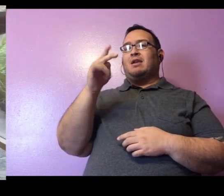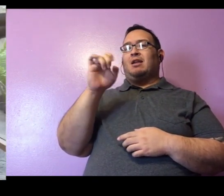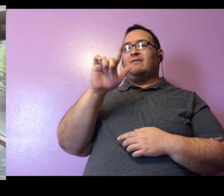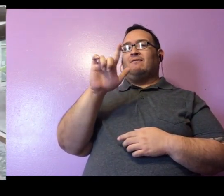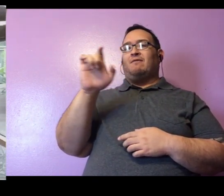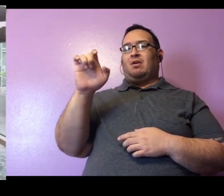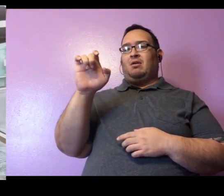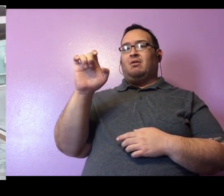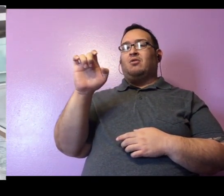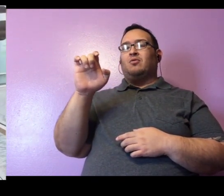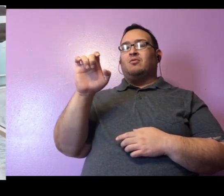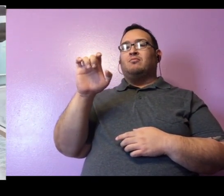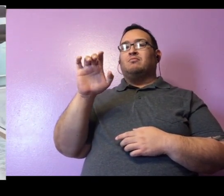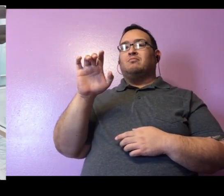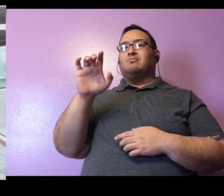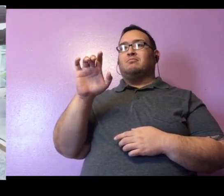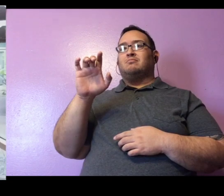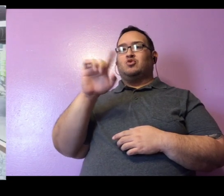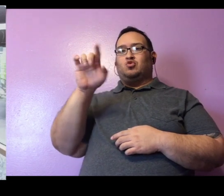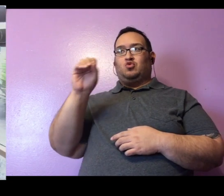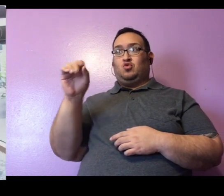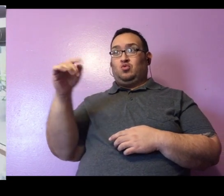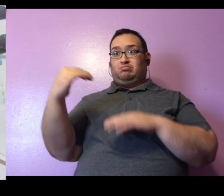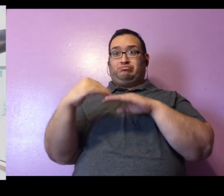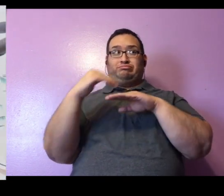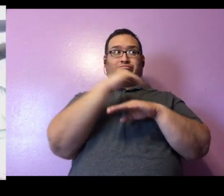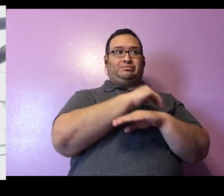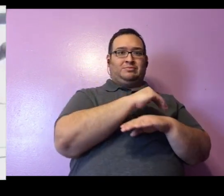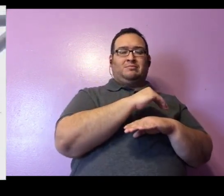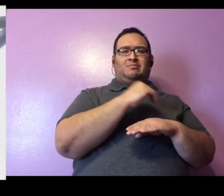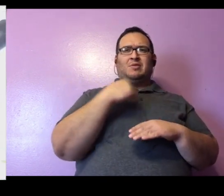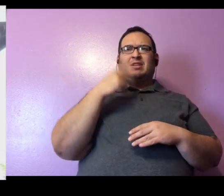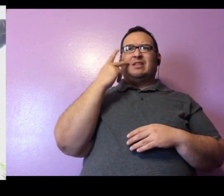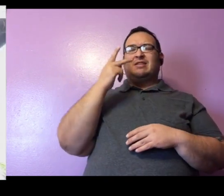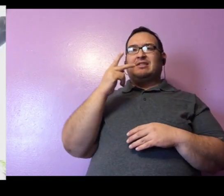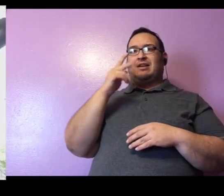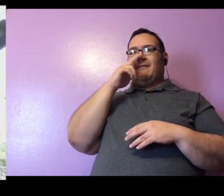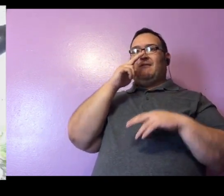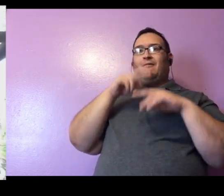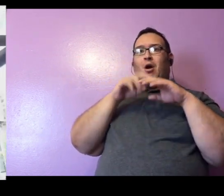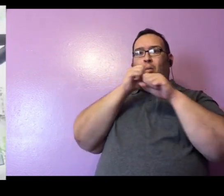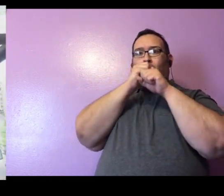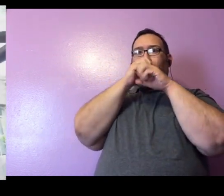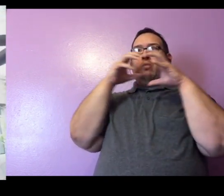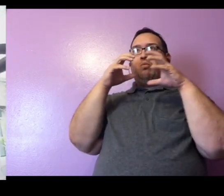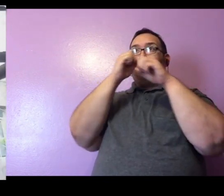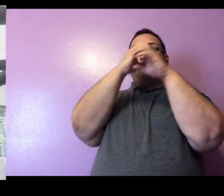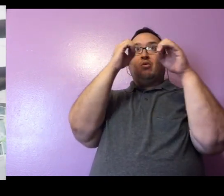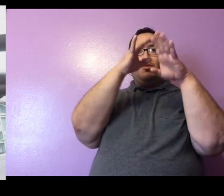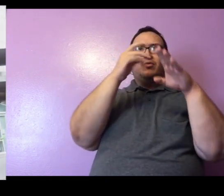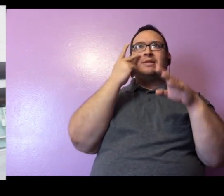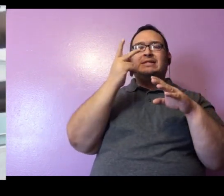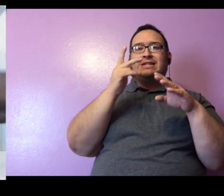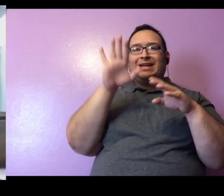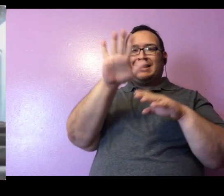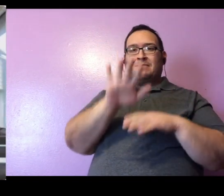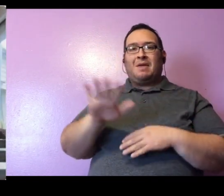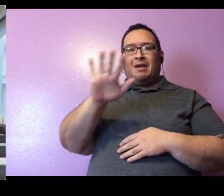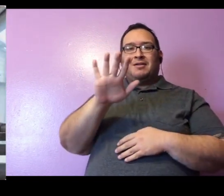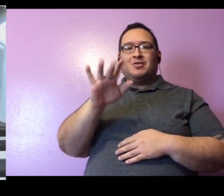raising her. You guys might notice some fun bubbles appearing in Lucille's face. We actually